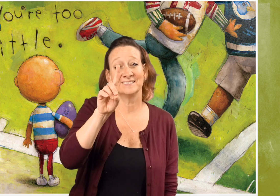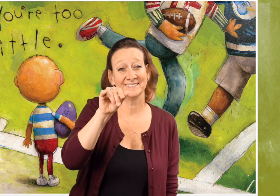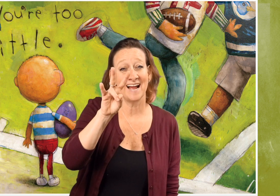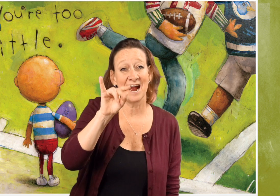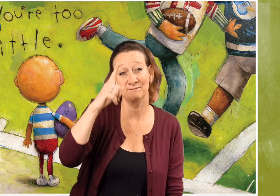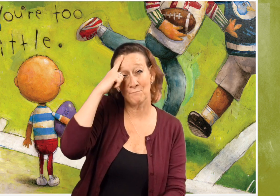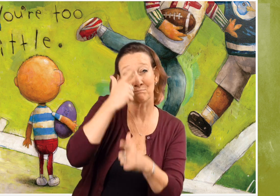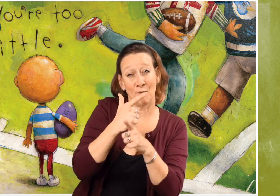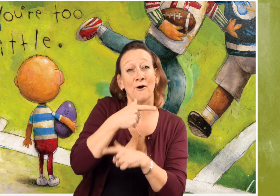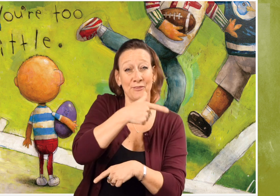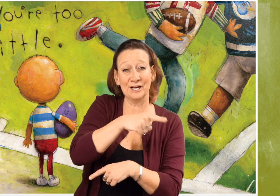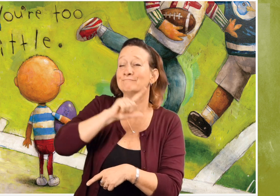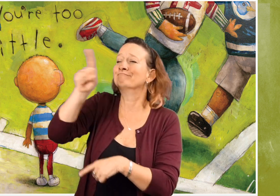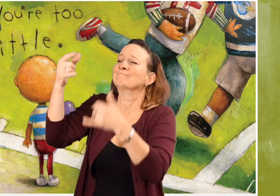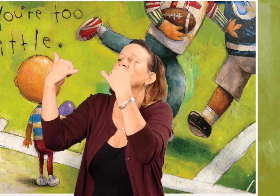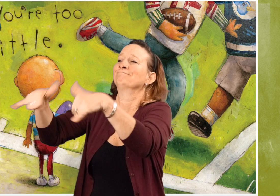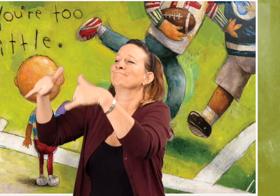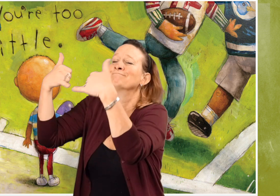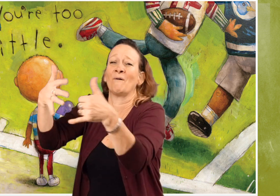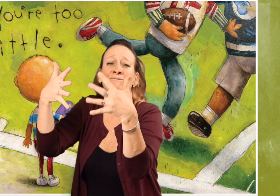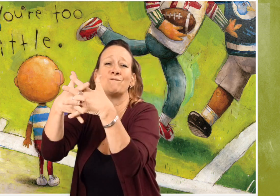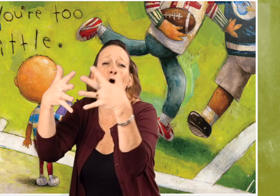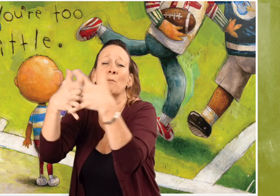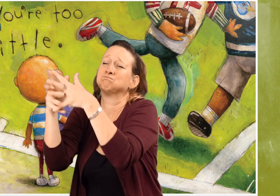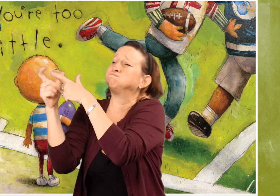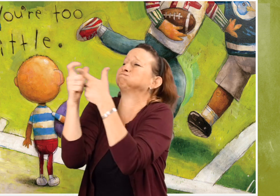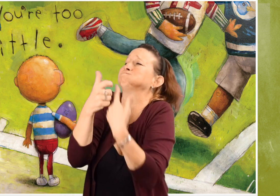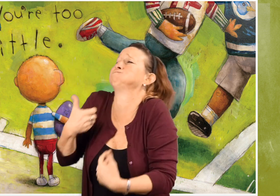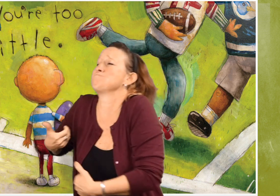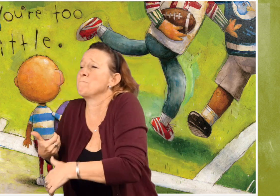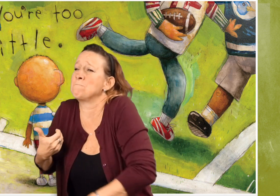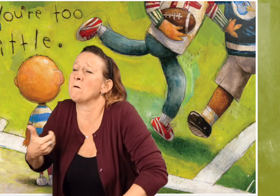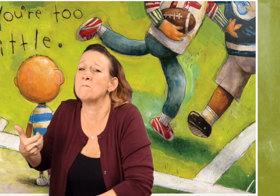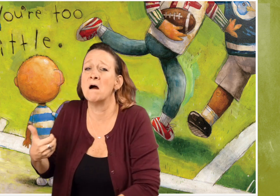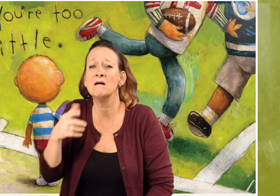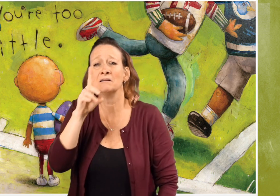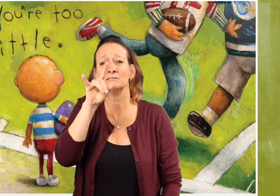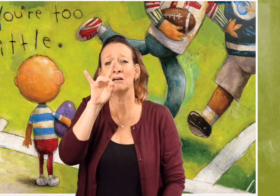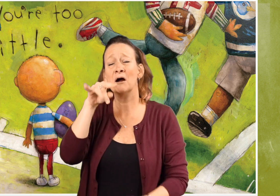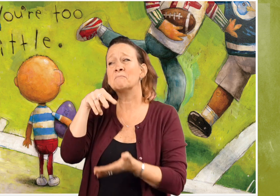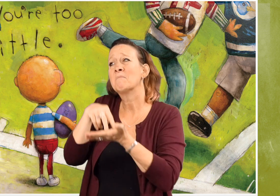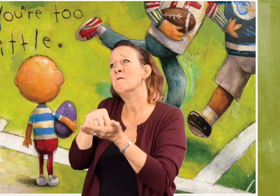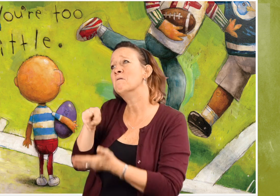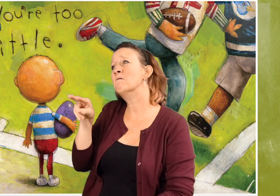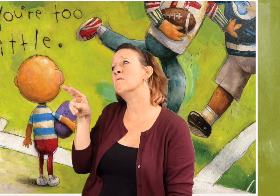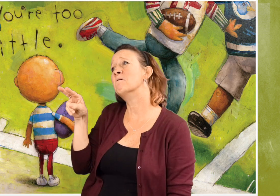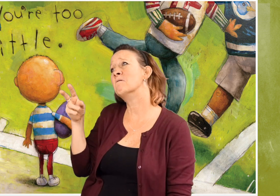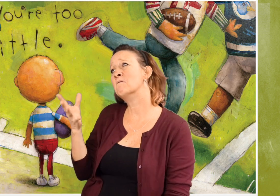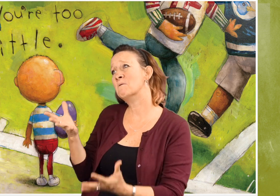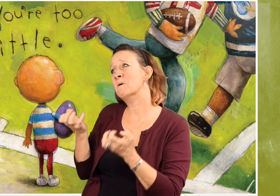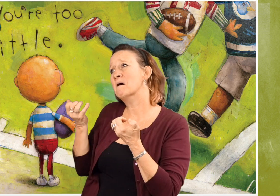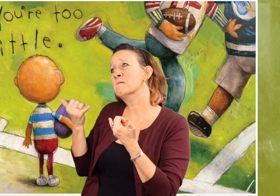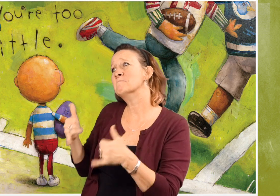David's brother plays football. David stands on the sidelines and says, I want to play.